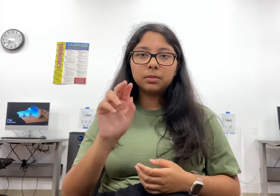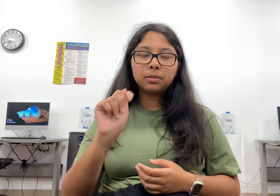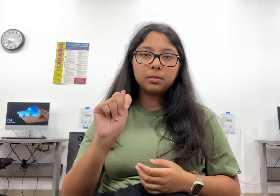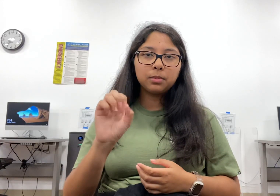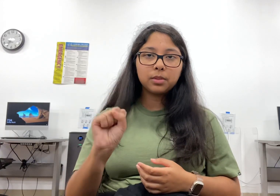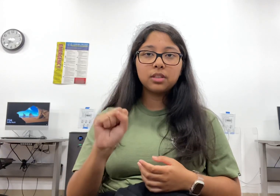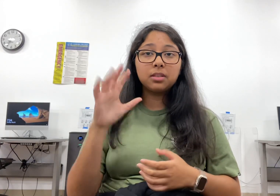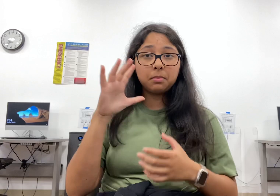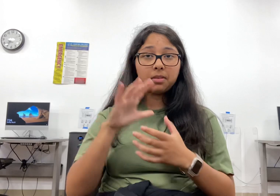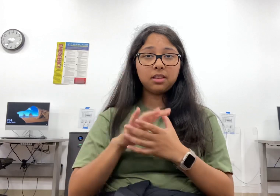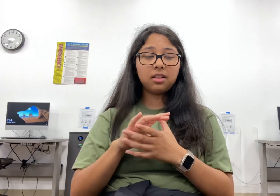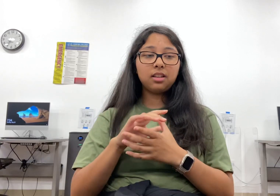,000 years.